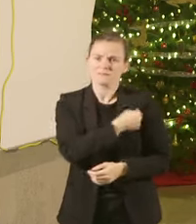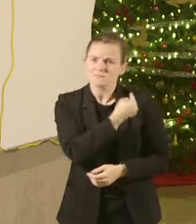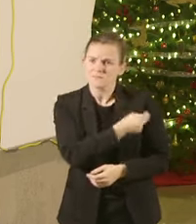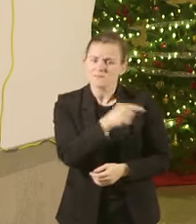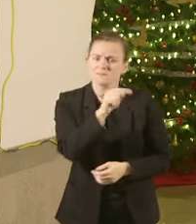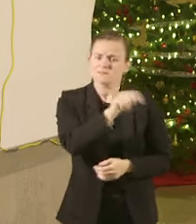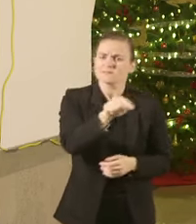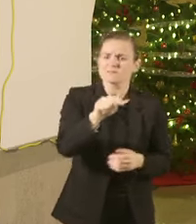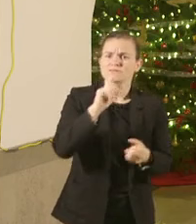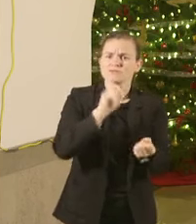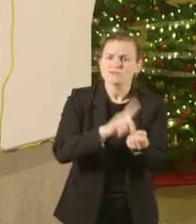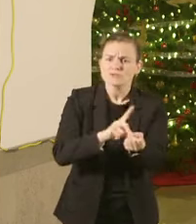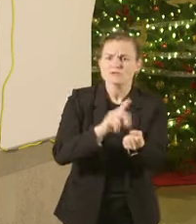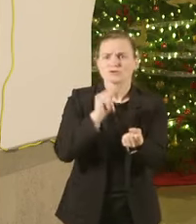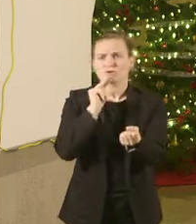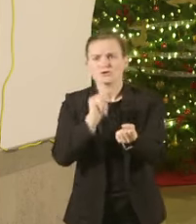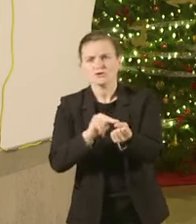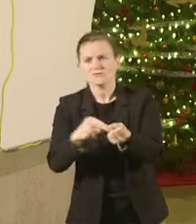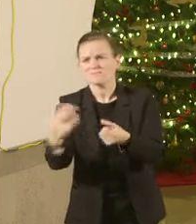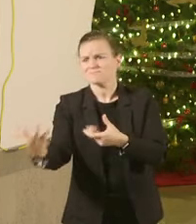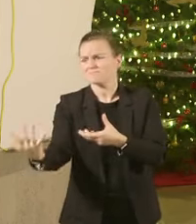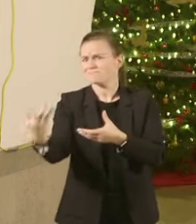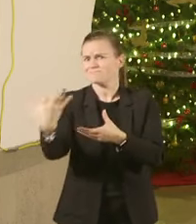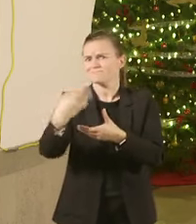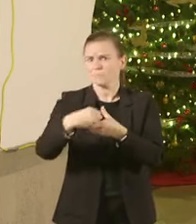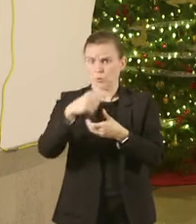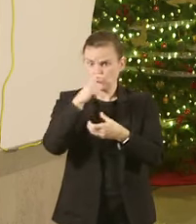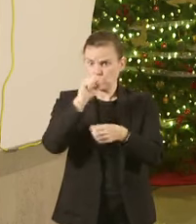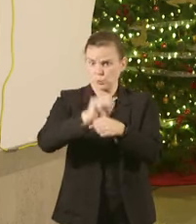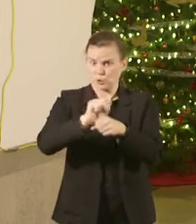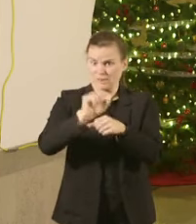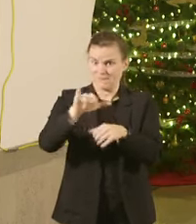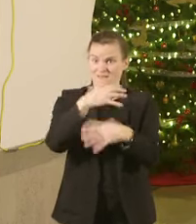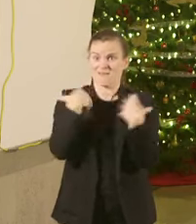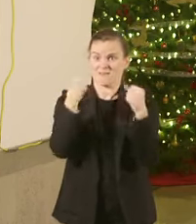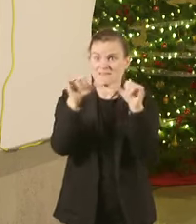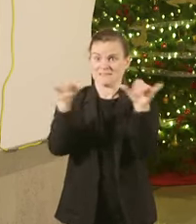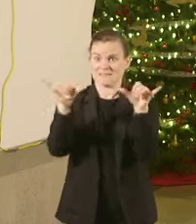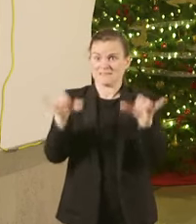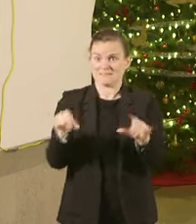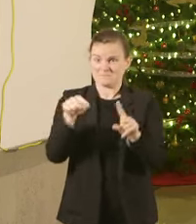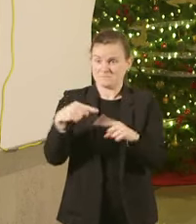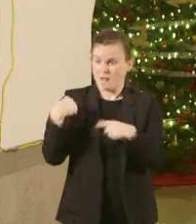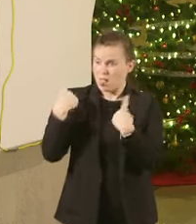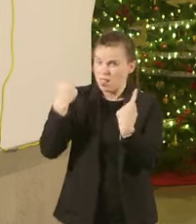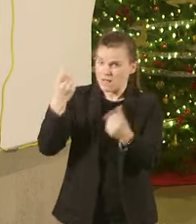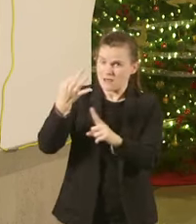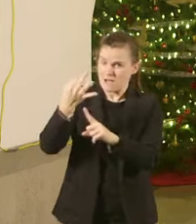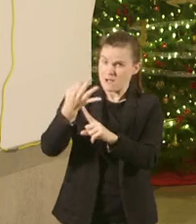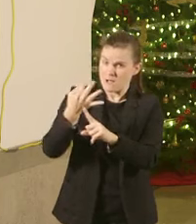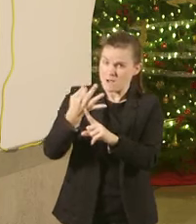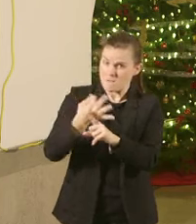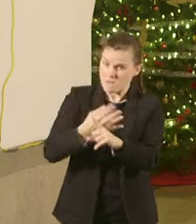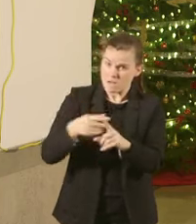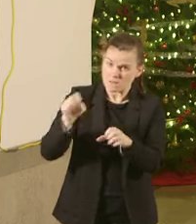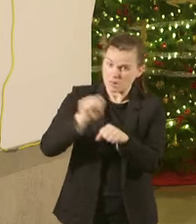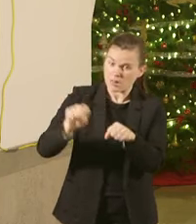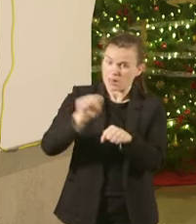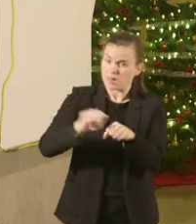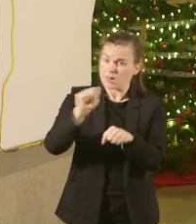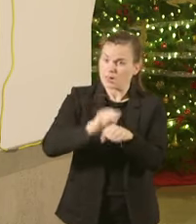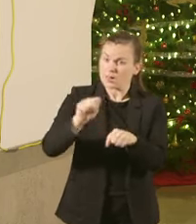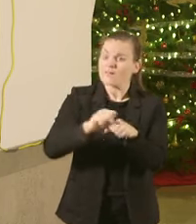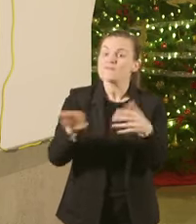care workers across the state For nine months they have been on the front lines without a break They are tired and